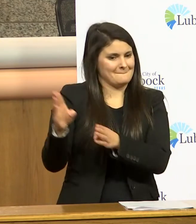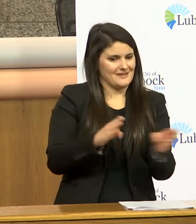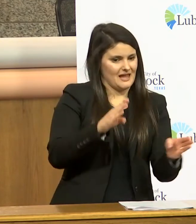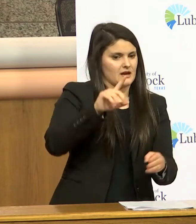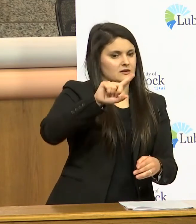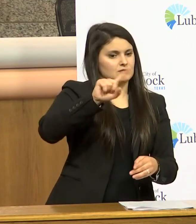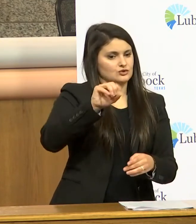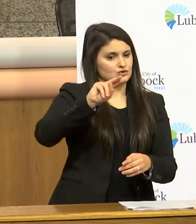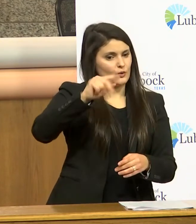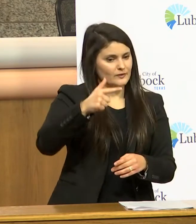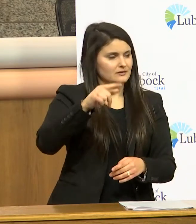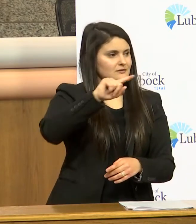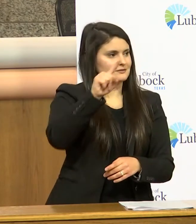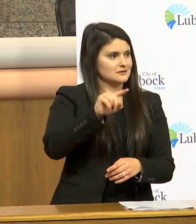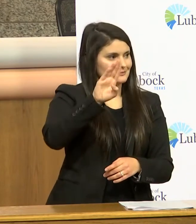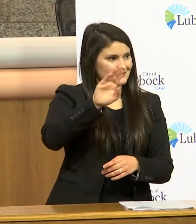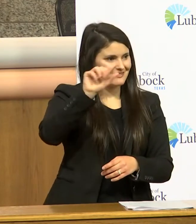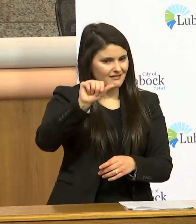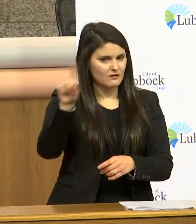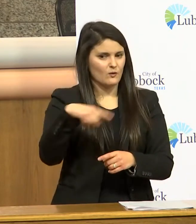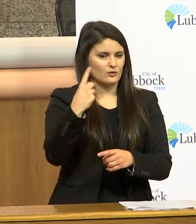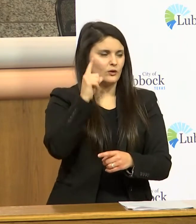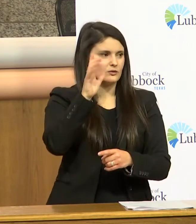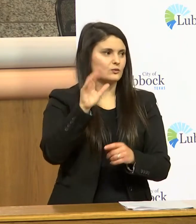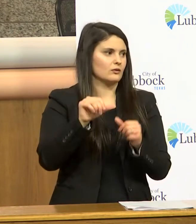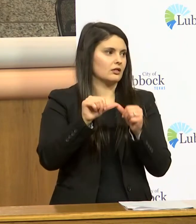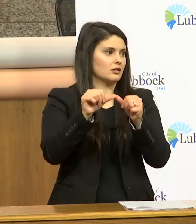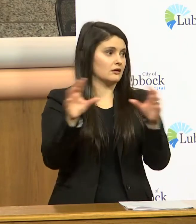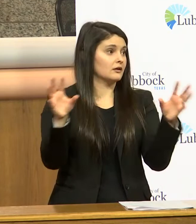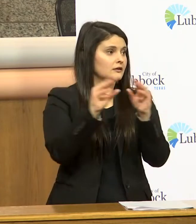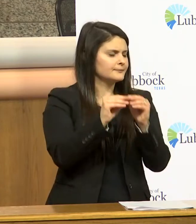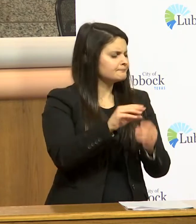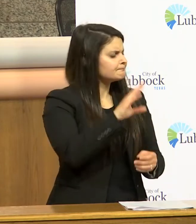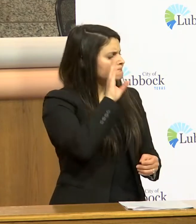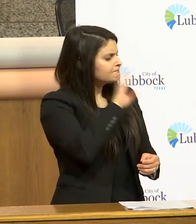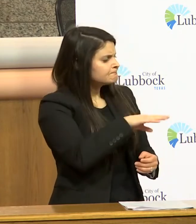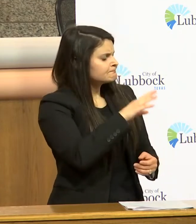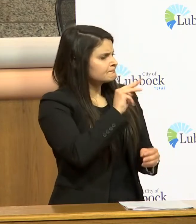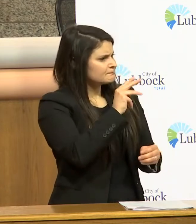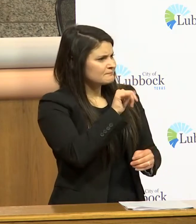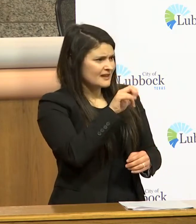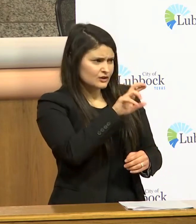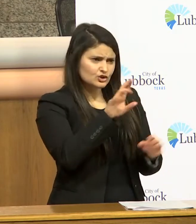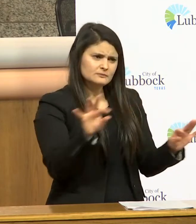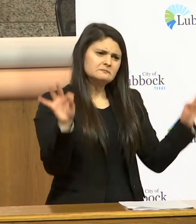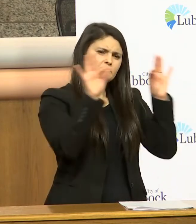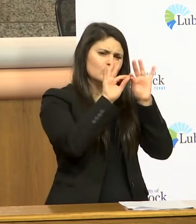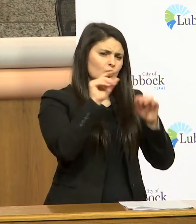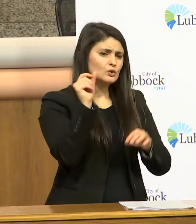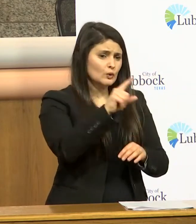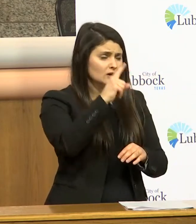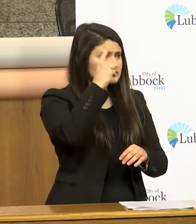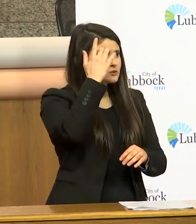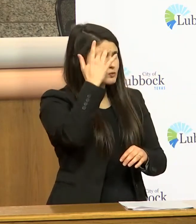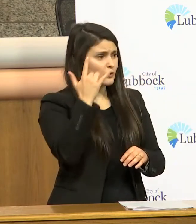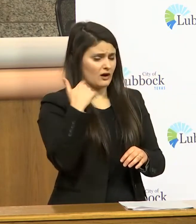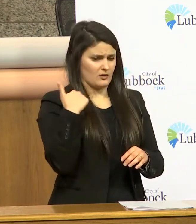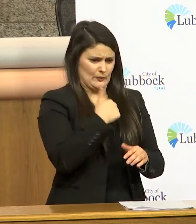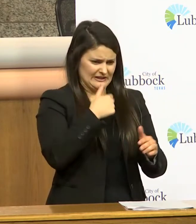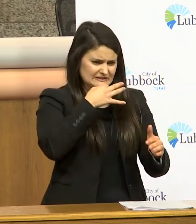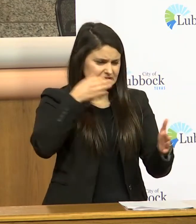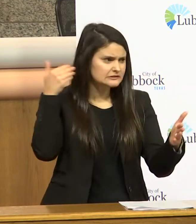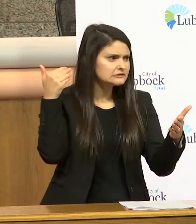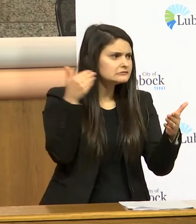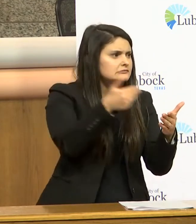zba and the city council are the only ones that will still meet you know mayor this is kind of an important question because we are approaching